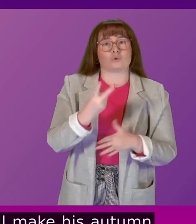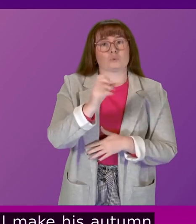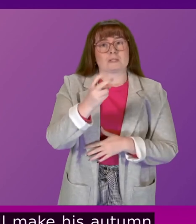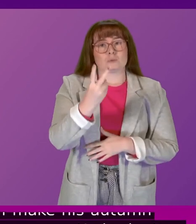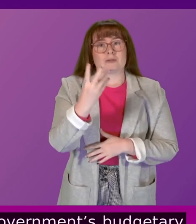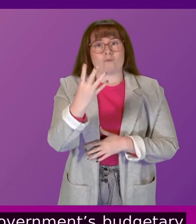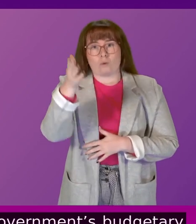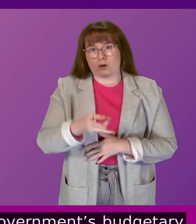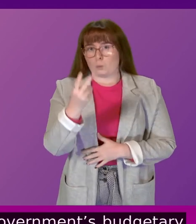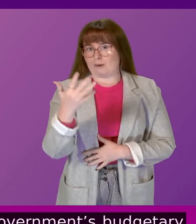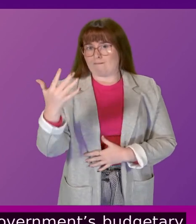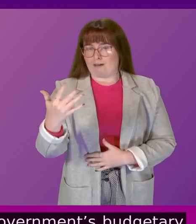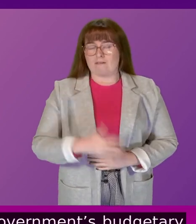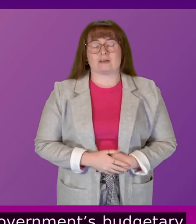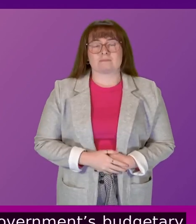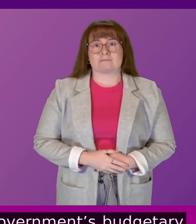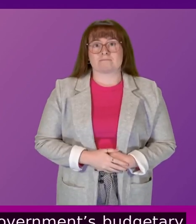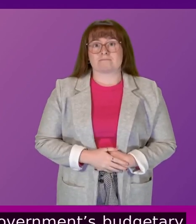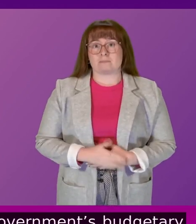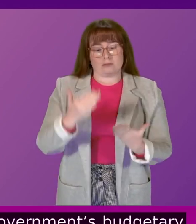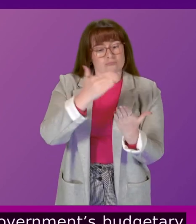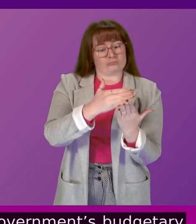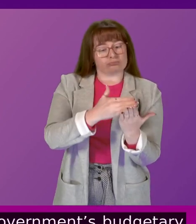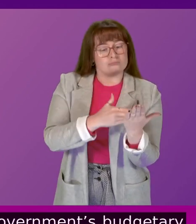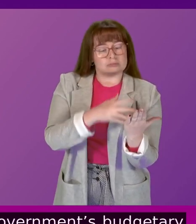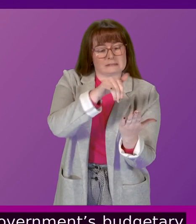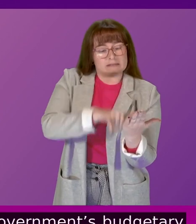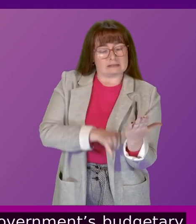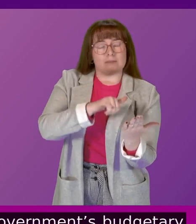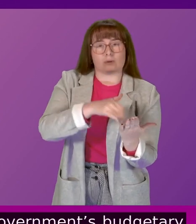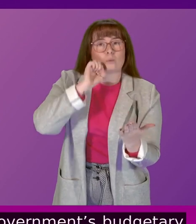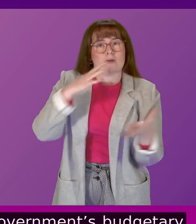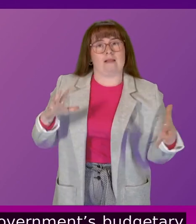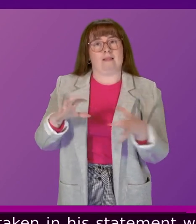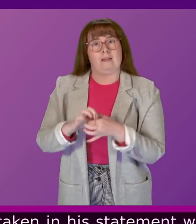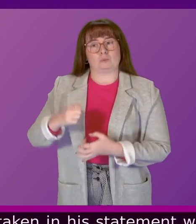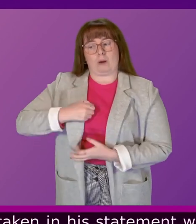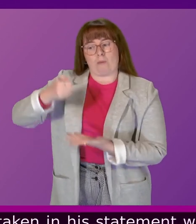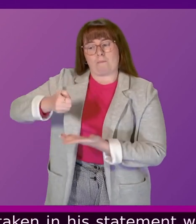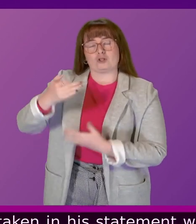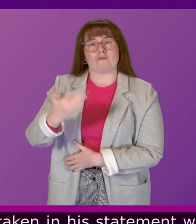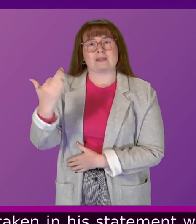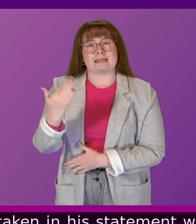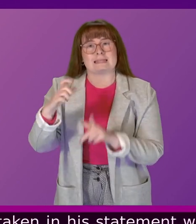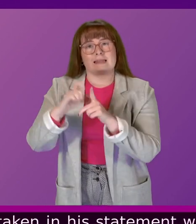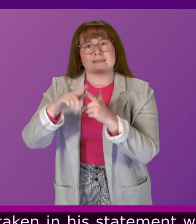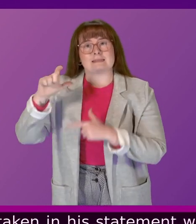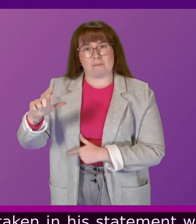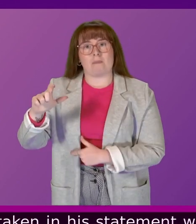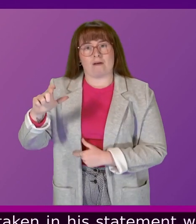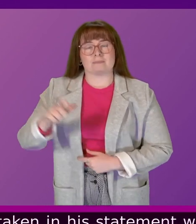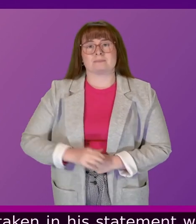-25. The actions taken in his statement will largely set the context for our Budget on the 19th of December.